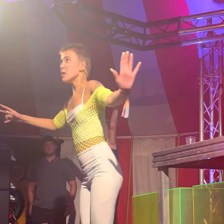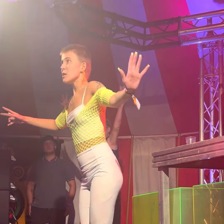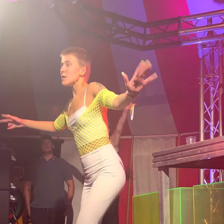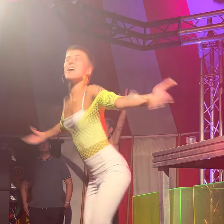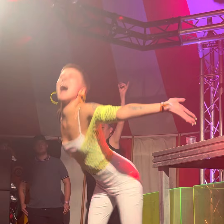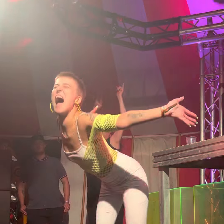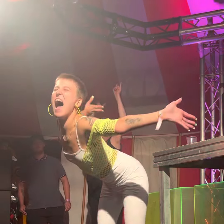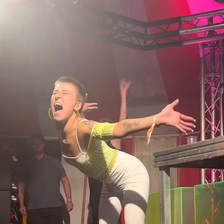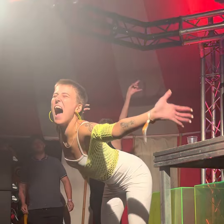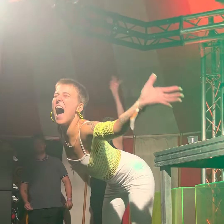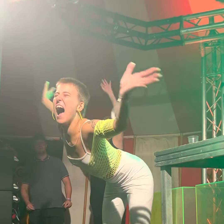to you